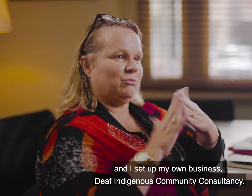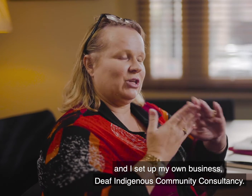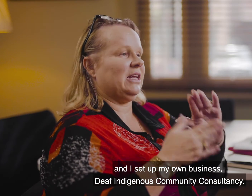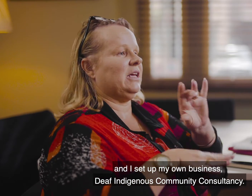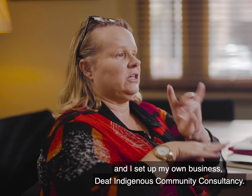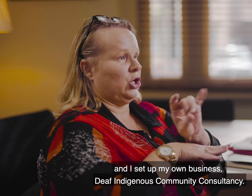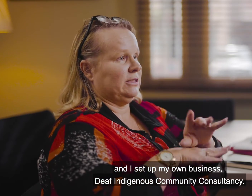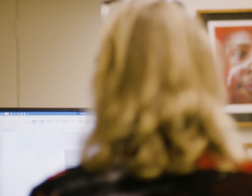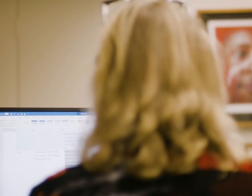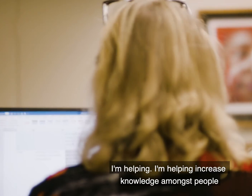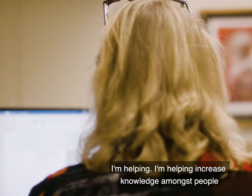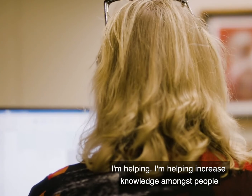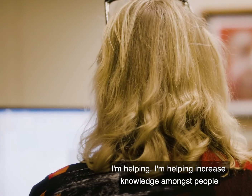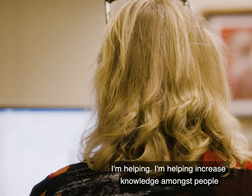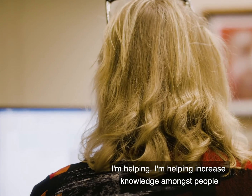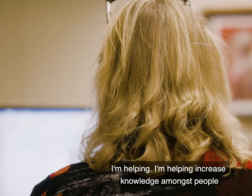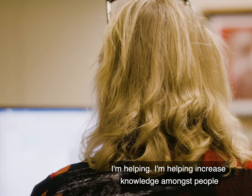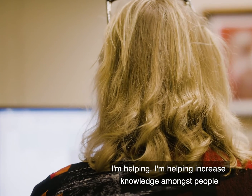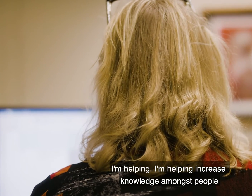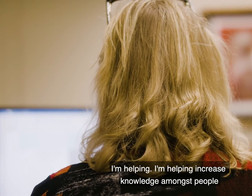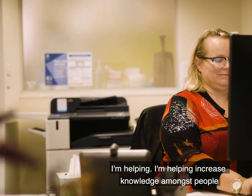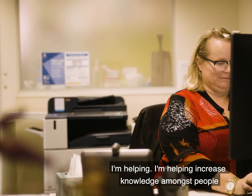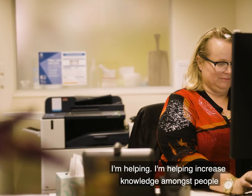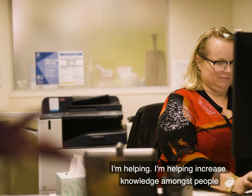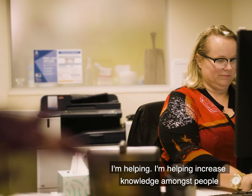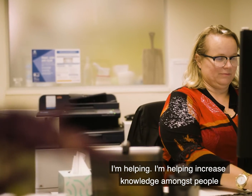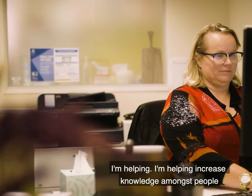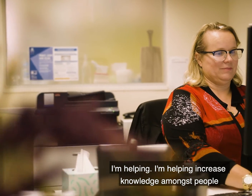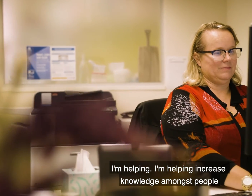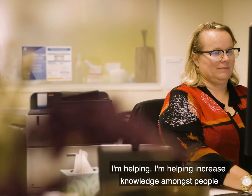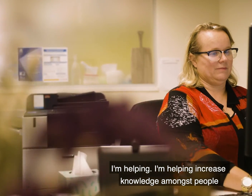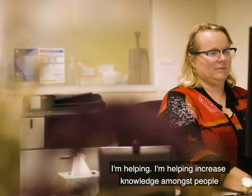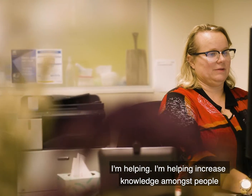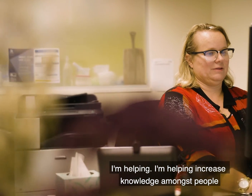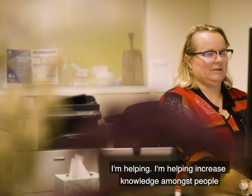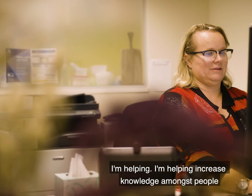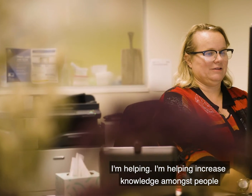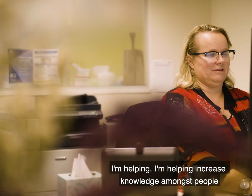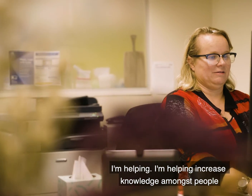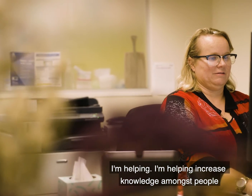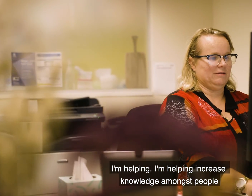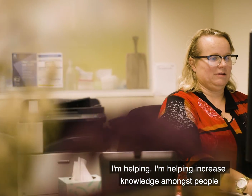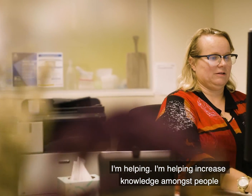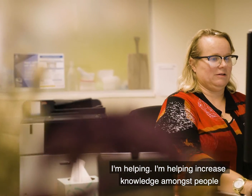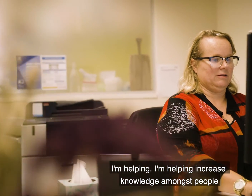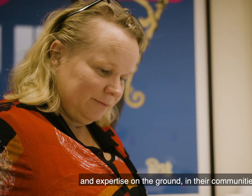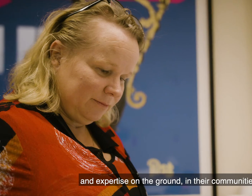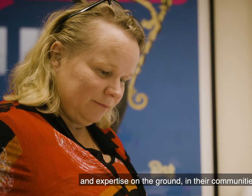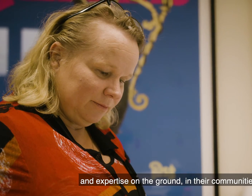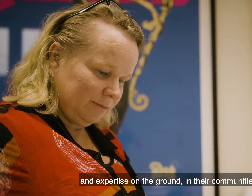Consultancy. I'm helping. I'm helping increase knowledge amongst people and expertise